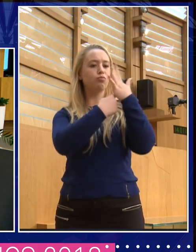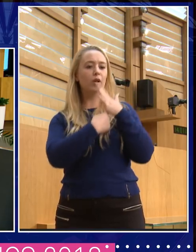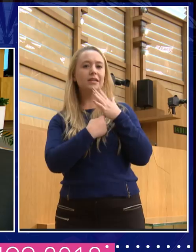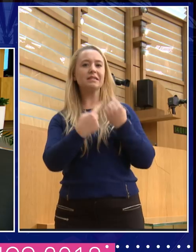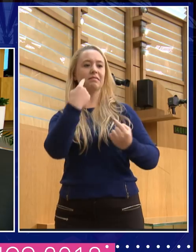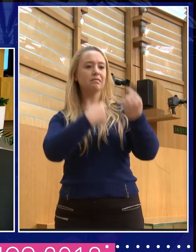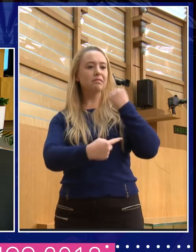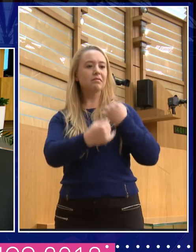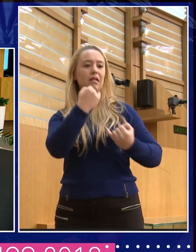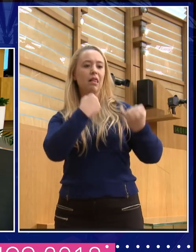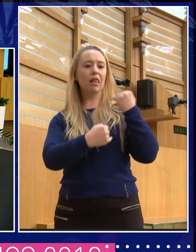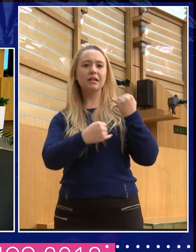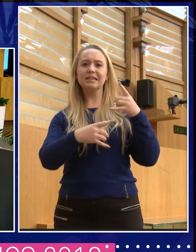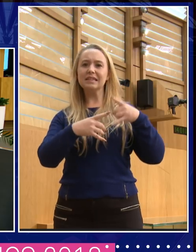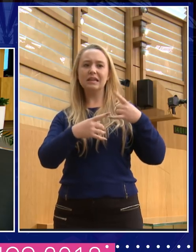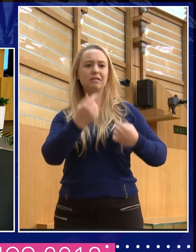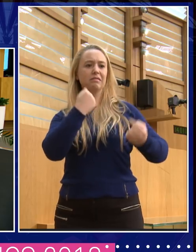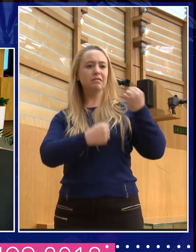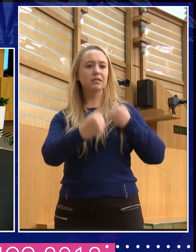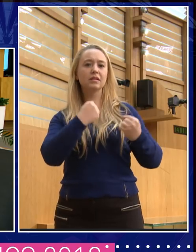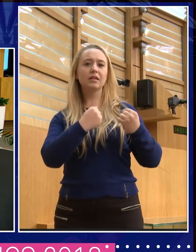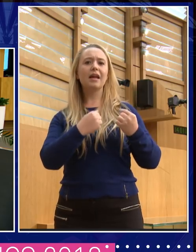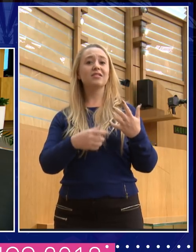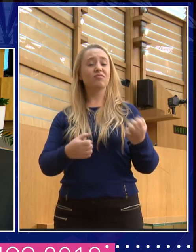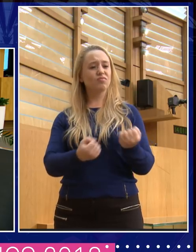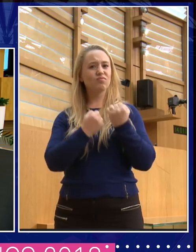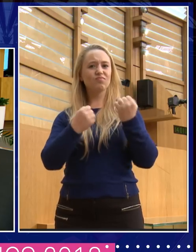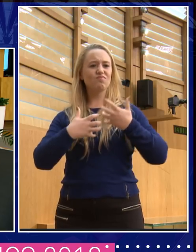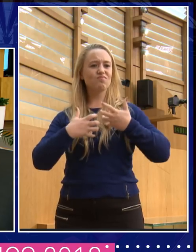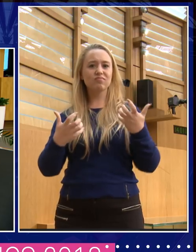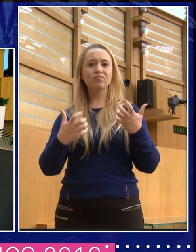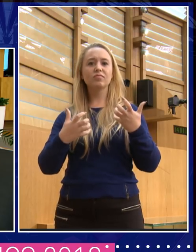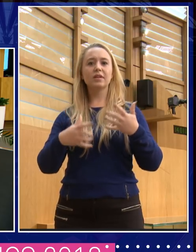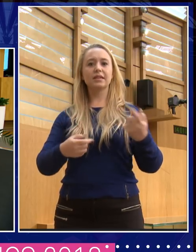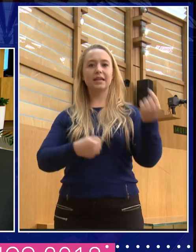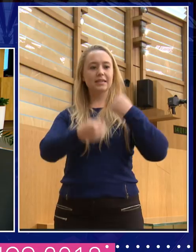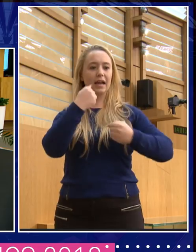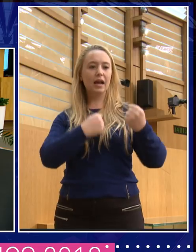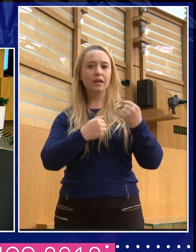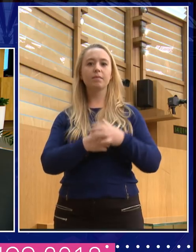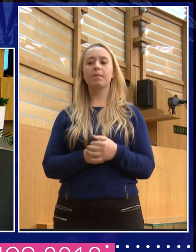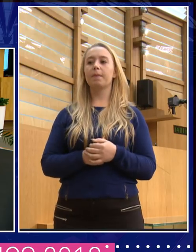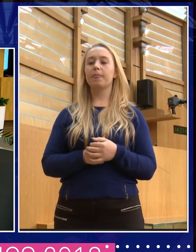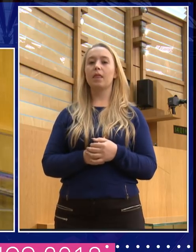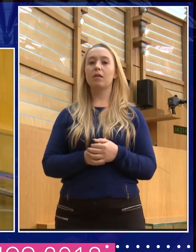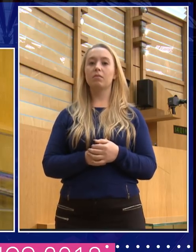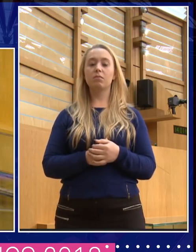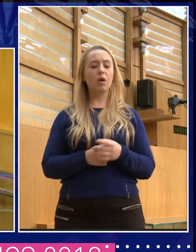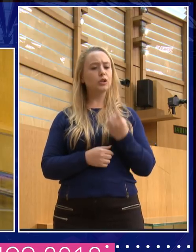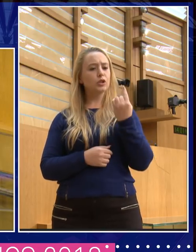it's sexual, you know, and it's, it's very aggressive. Um, but you didn't, again, you didn't, it's not just that you didn't